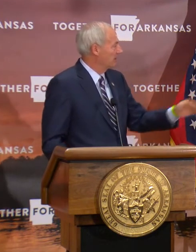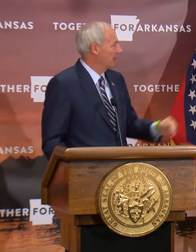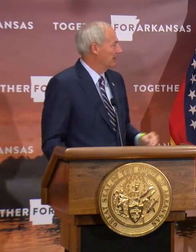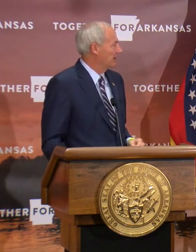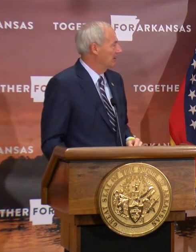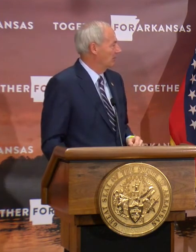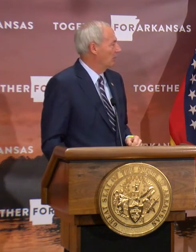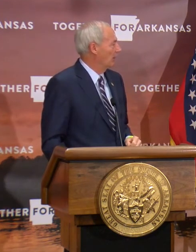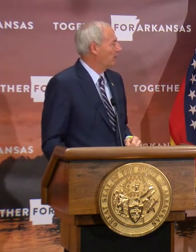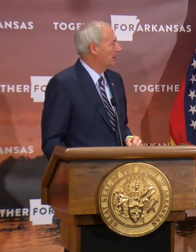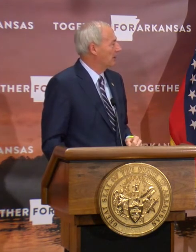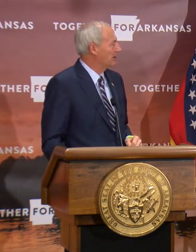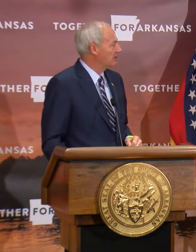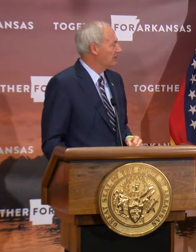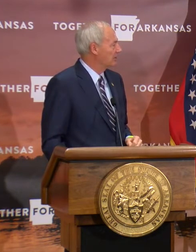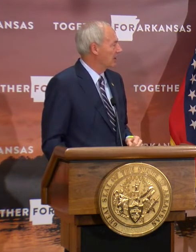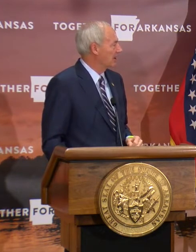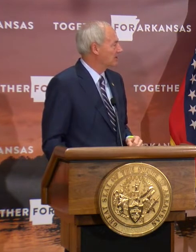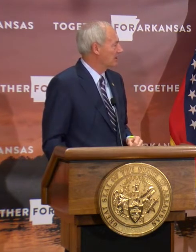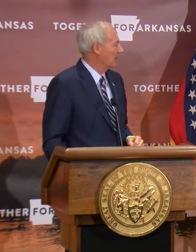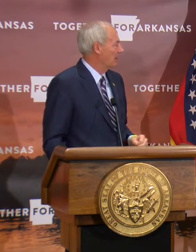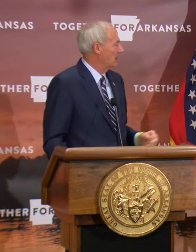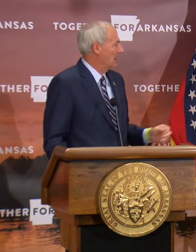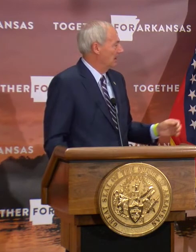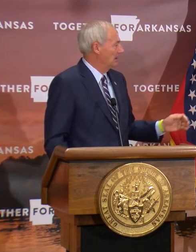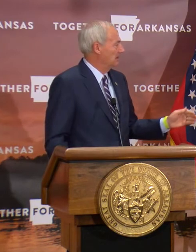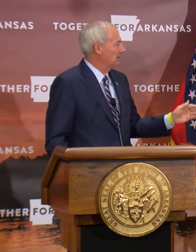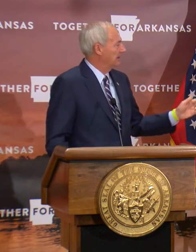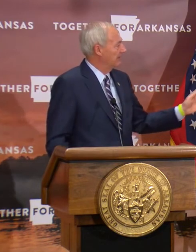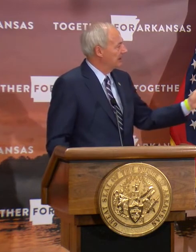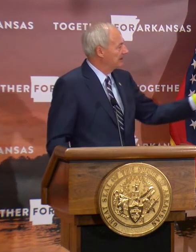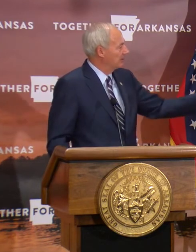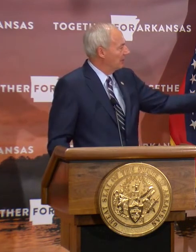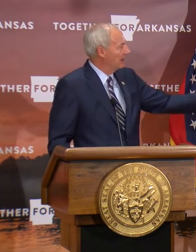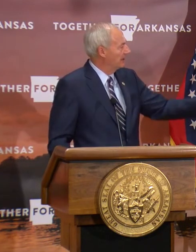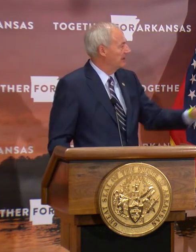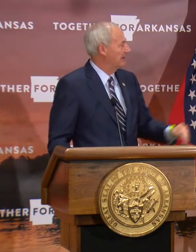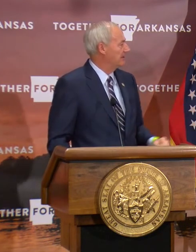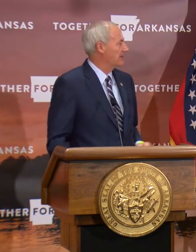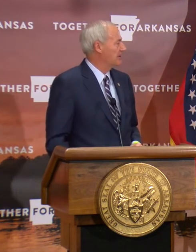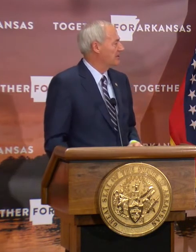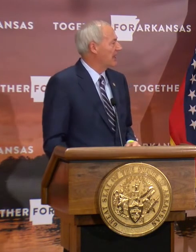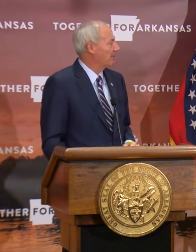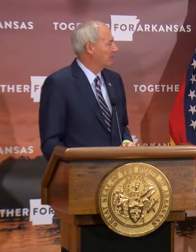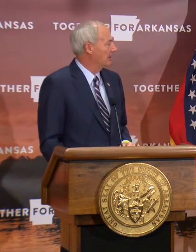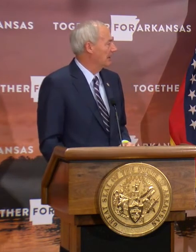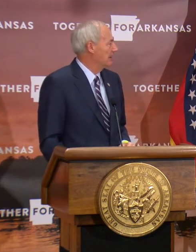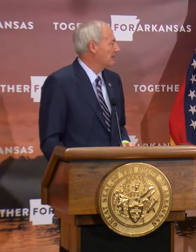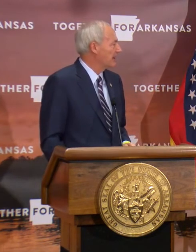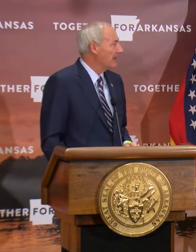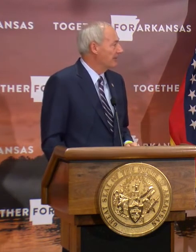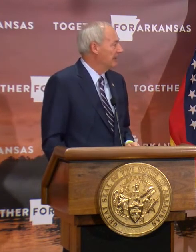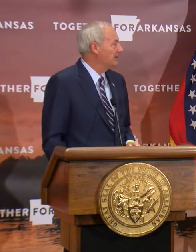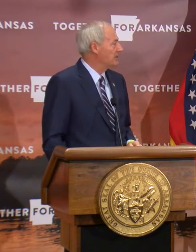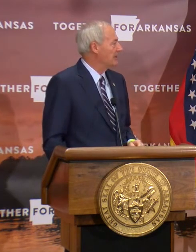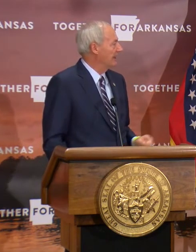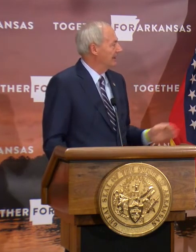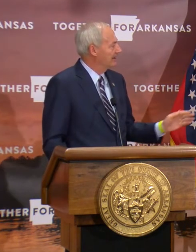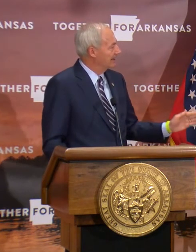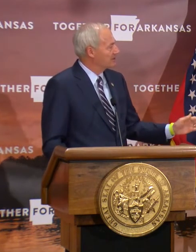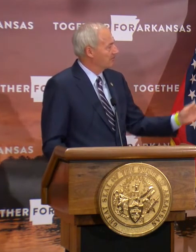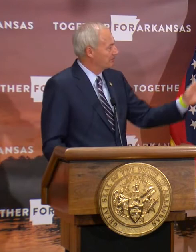almost equaling where we are in central Arkansas. And then the red is southeast,